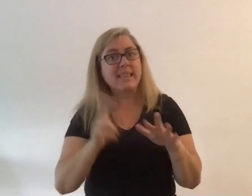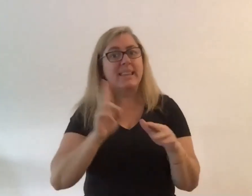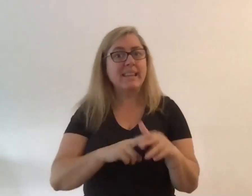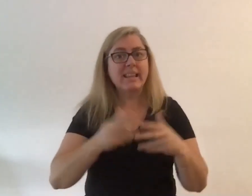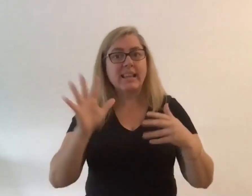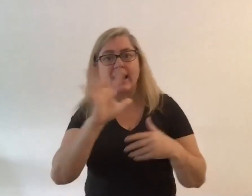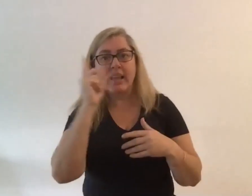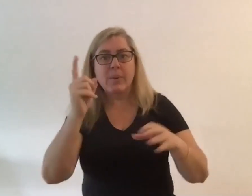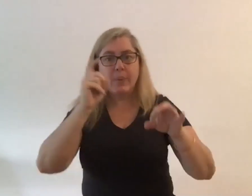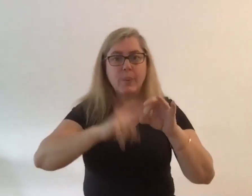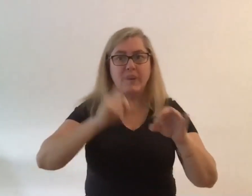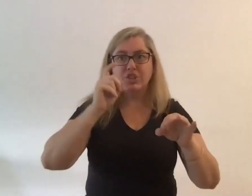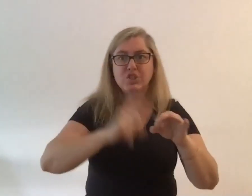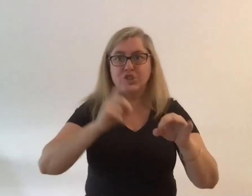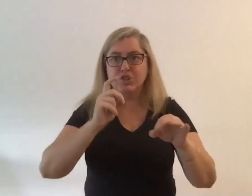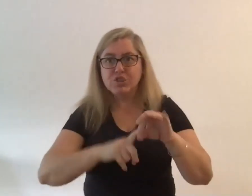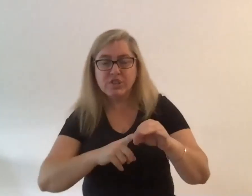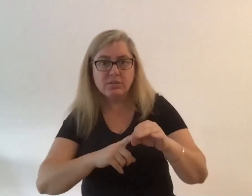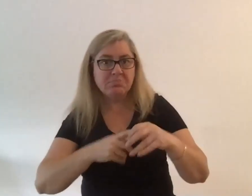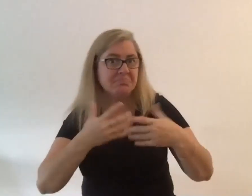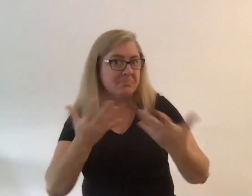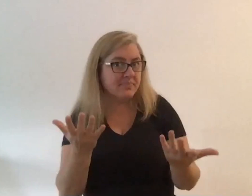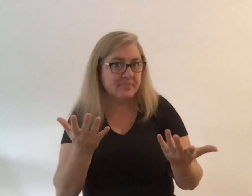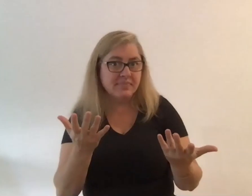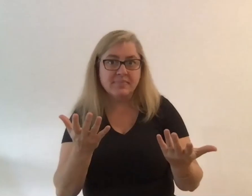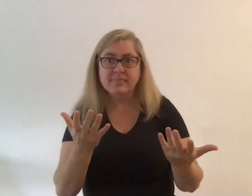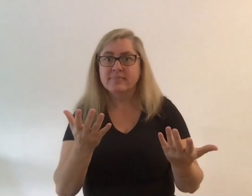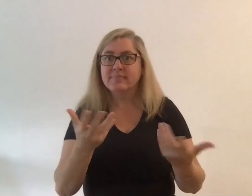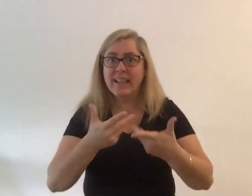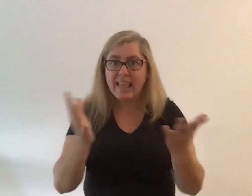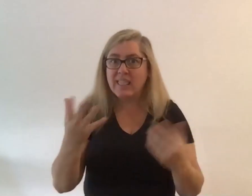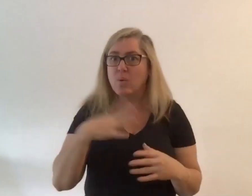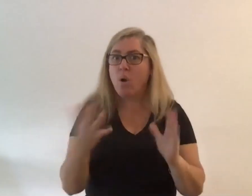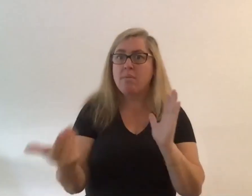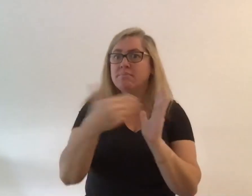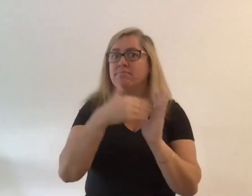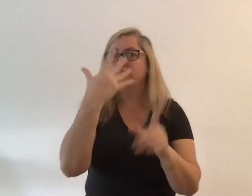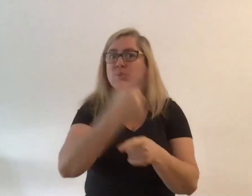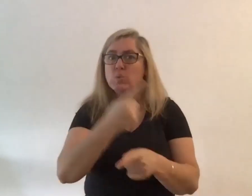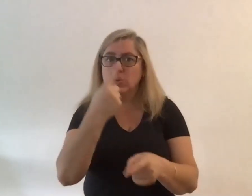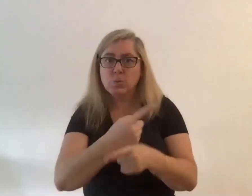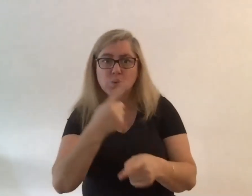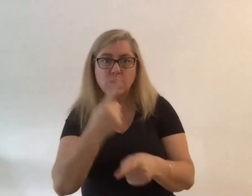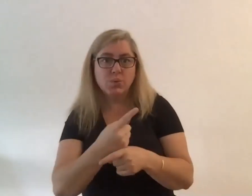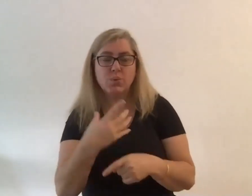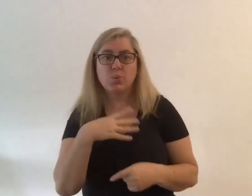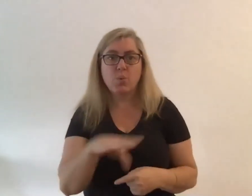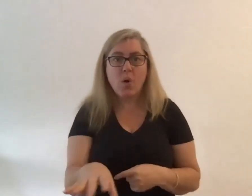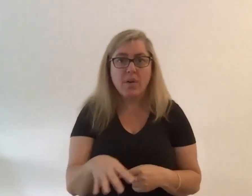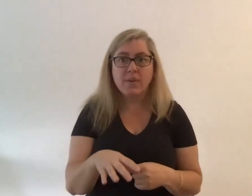questions any uh anything you want to throw in the chat to um for the last